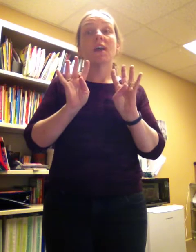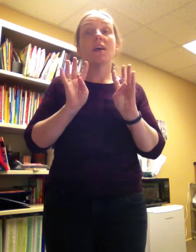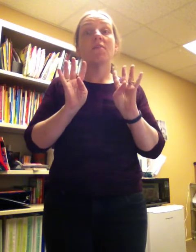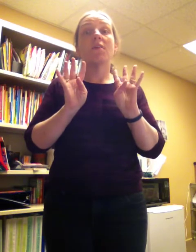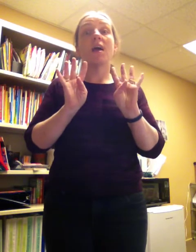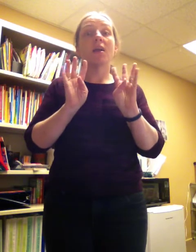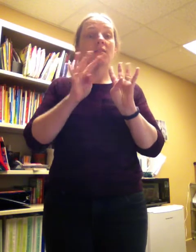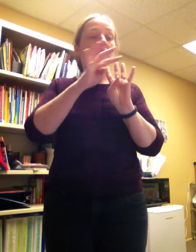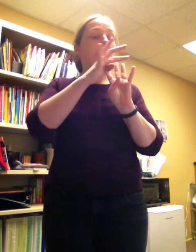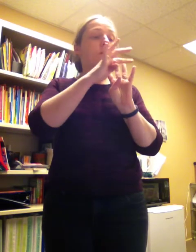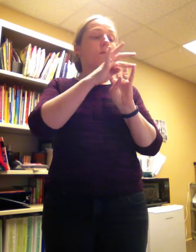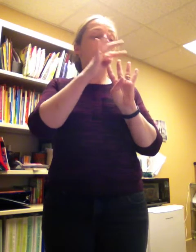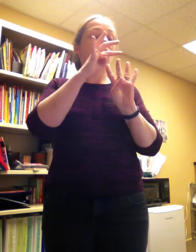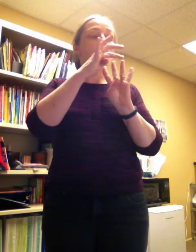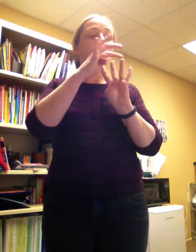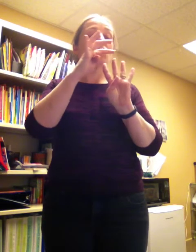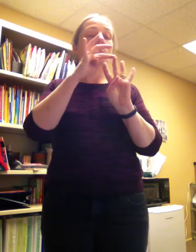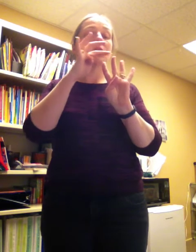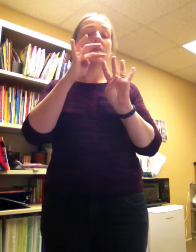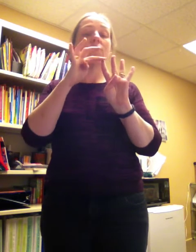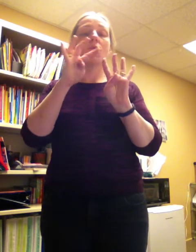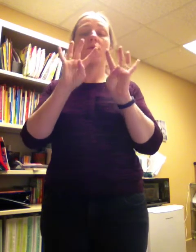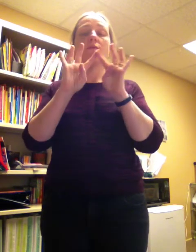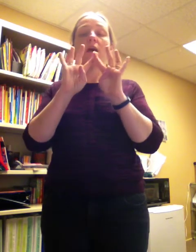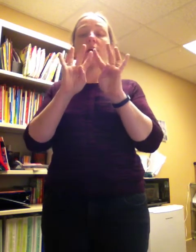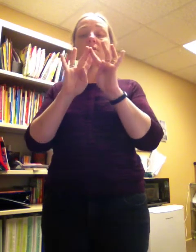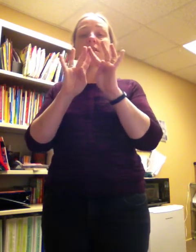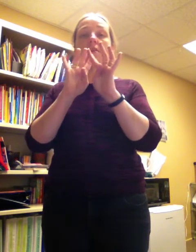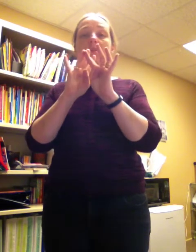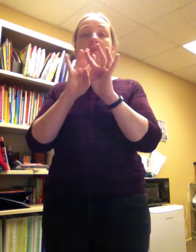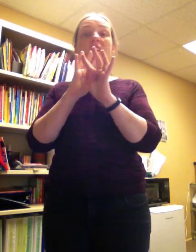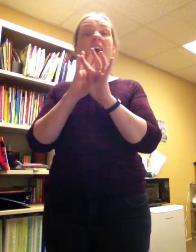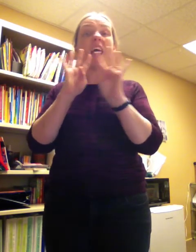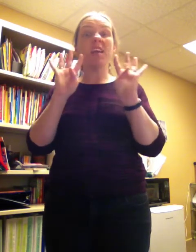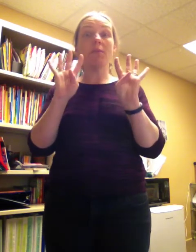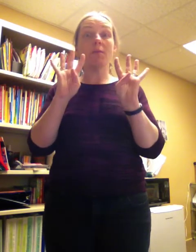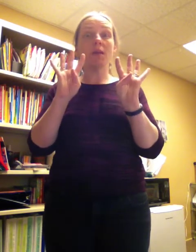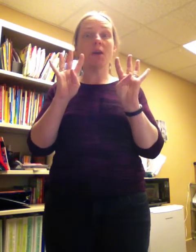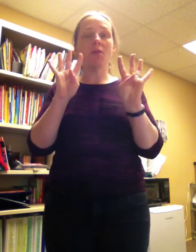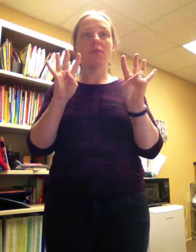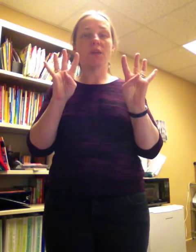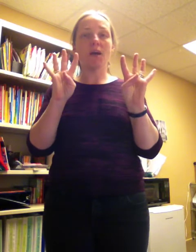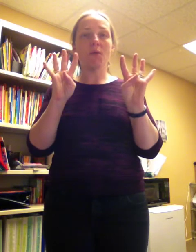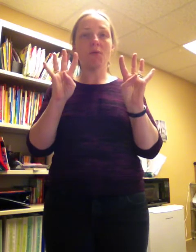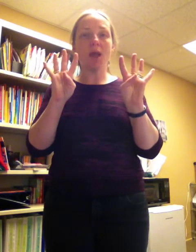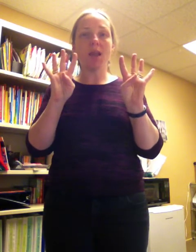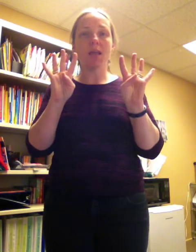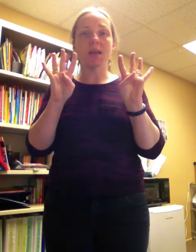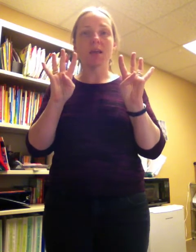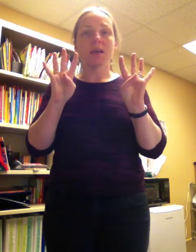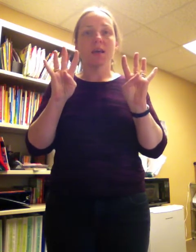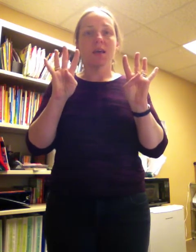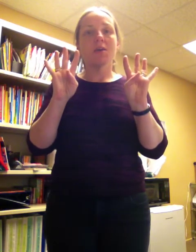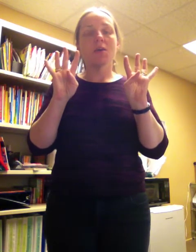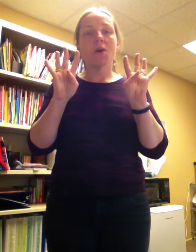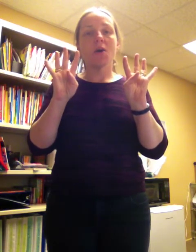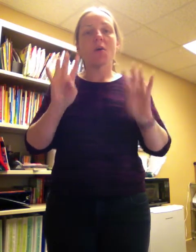have, let's count, one, two, three, four, five, six, seven, eight flamingos. Are we ready? Here we go.